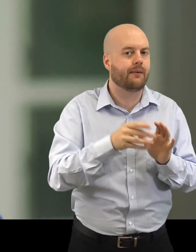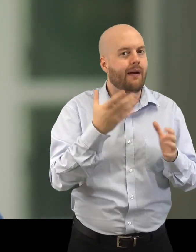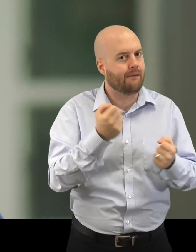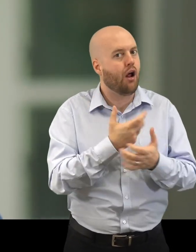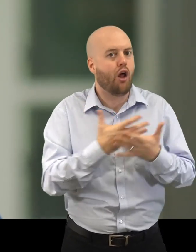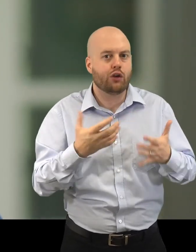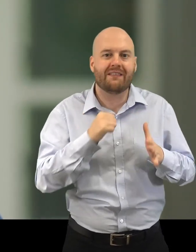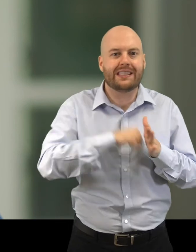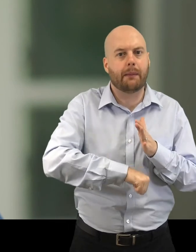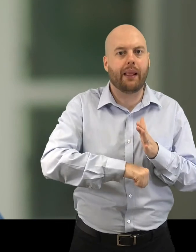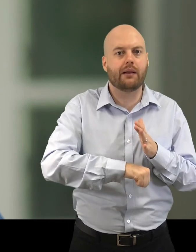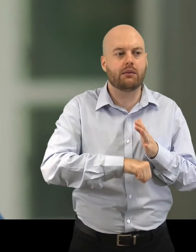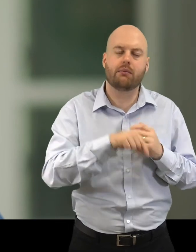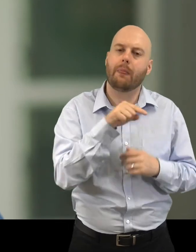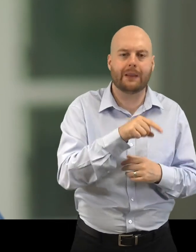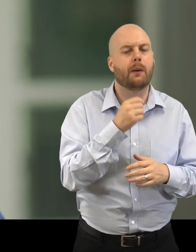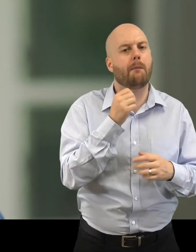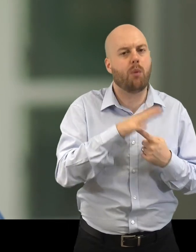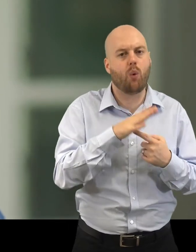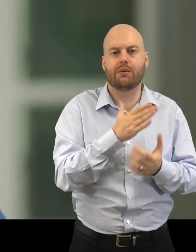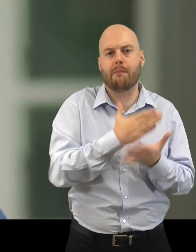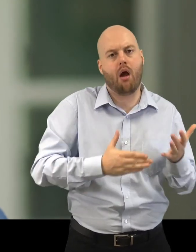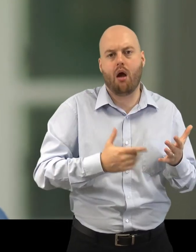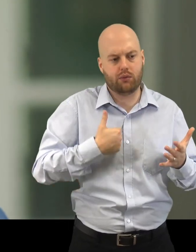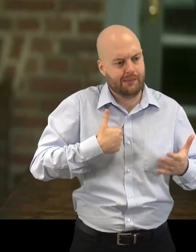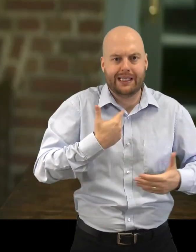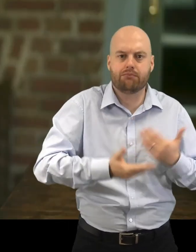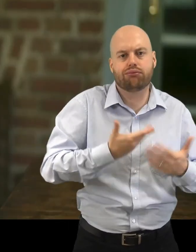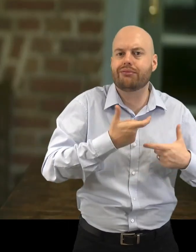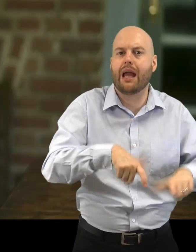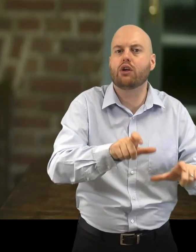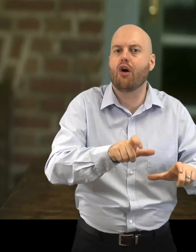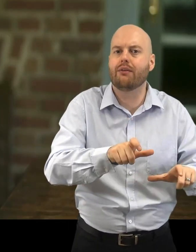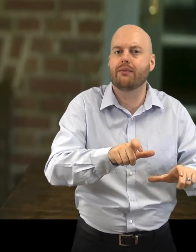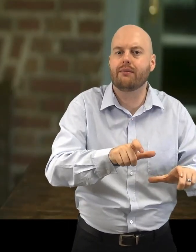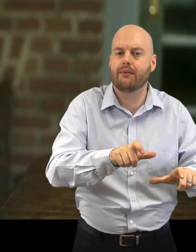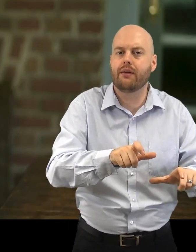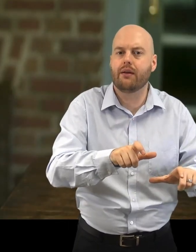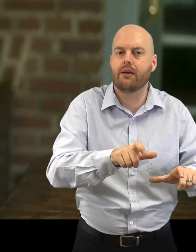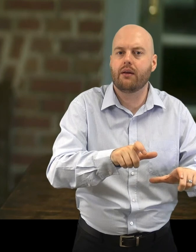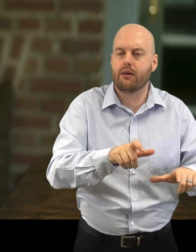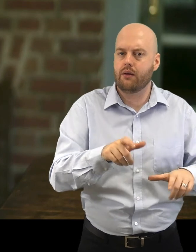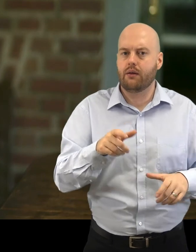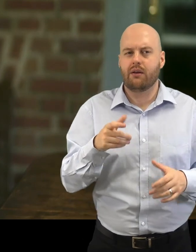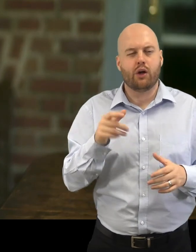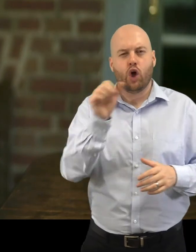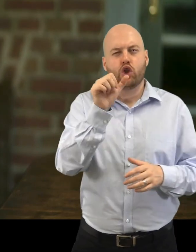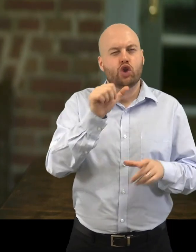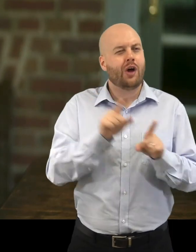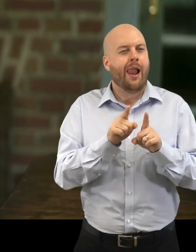that discipline is fundamental. It is a sense of, what are we, what is all this